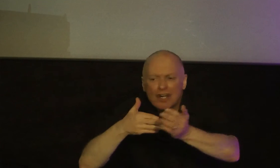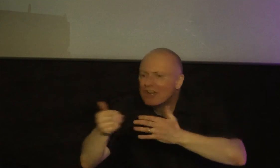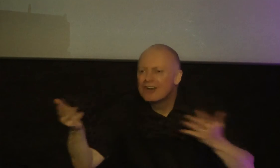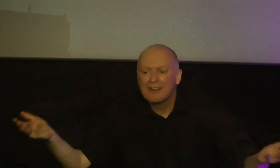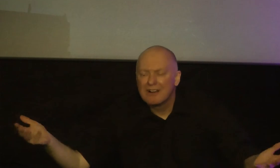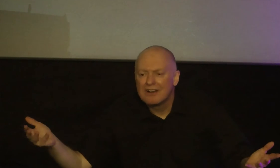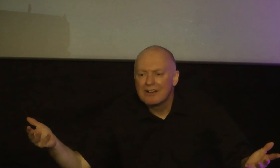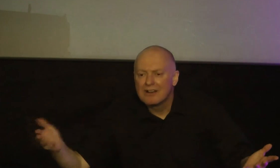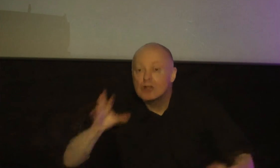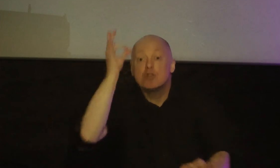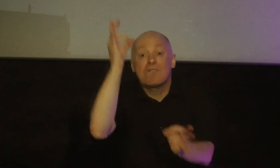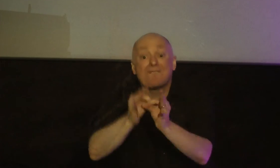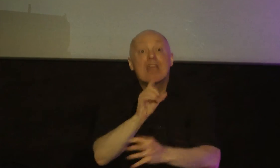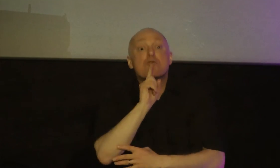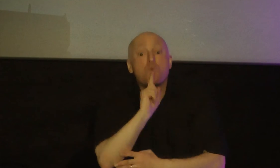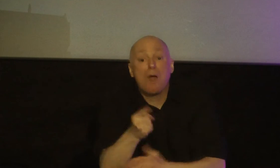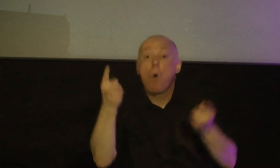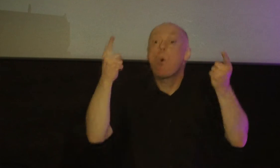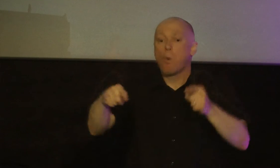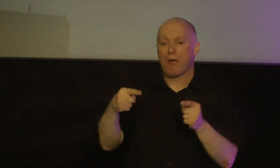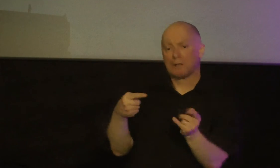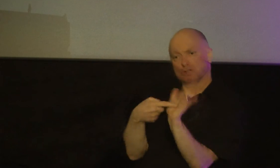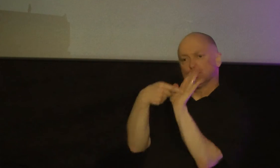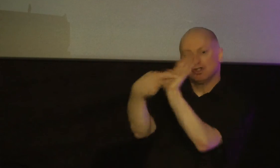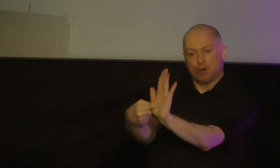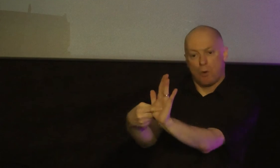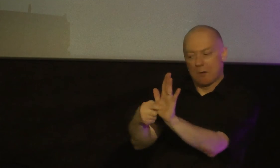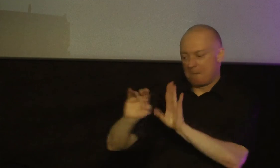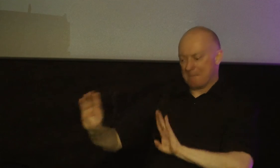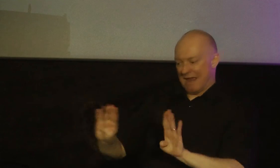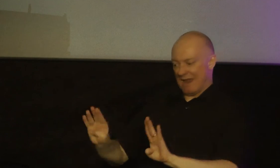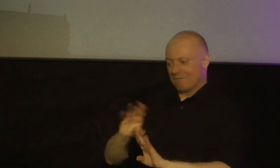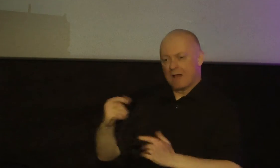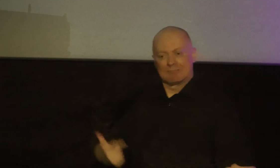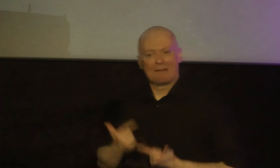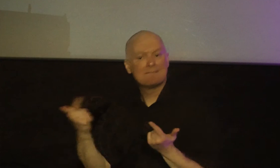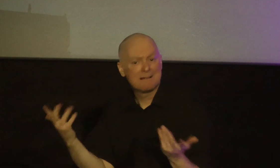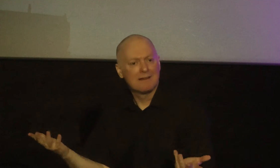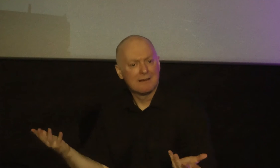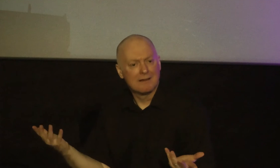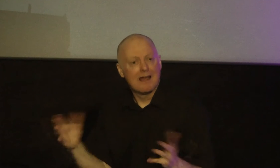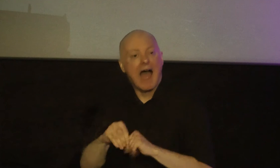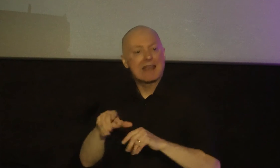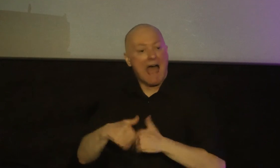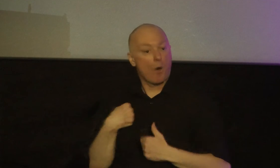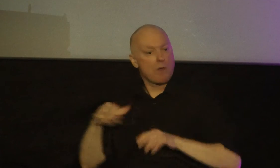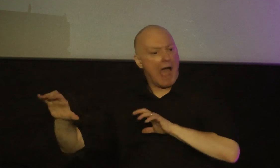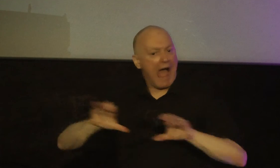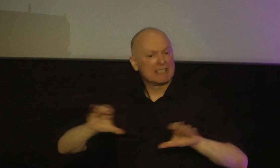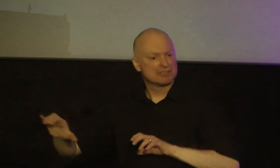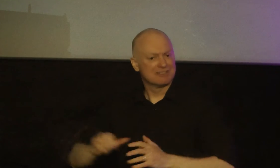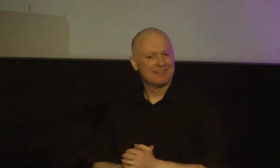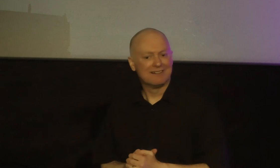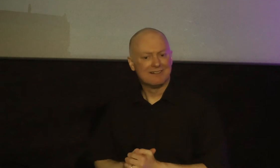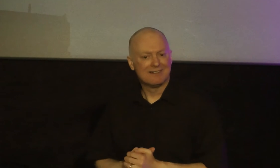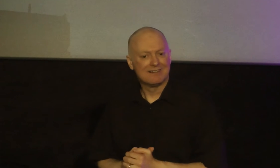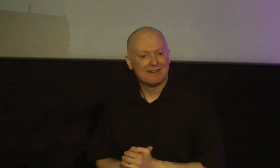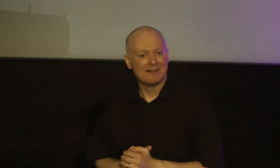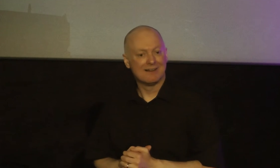your faith is real when it's shown to be real in how we behave and how we live and how we act and so we're going to